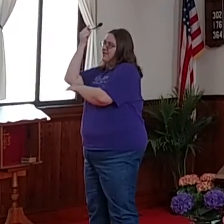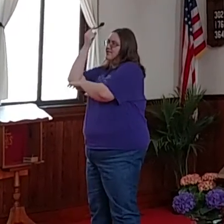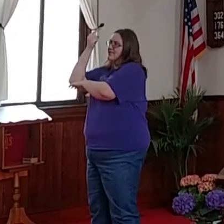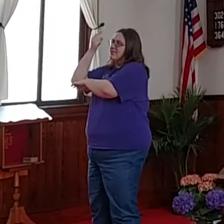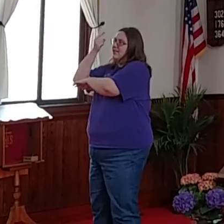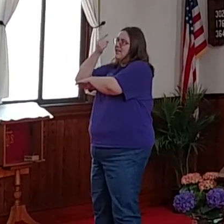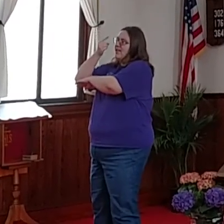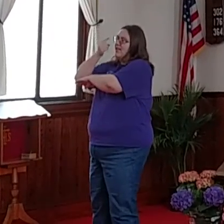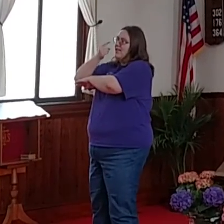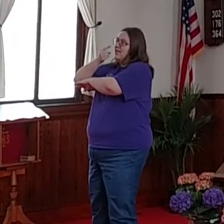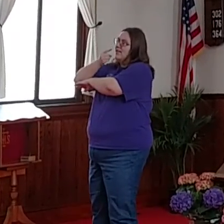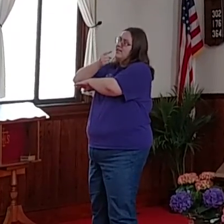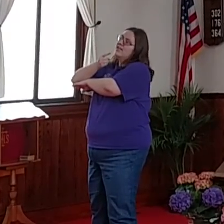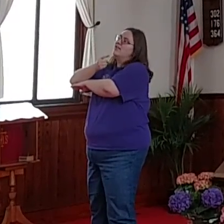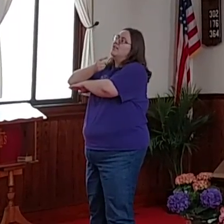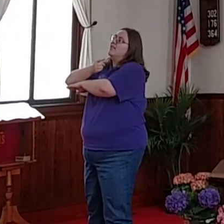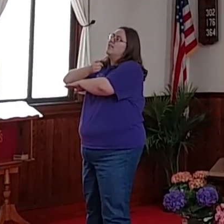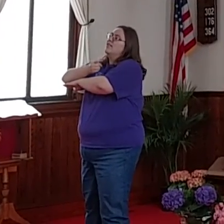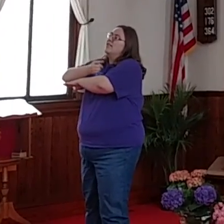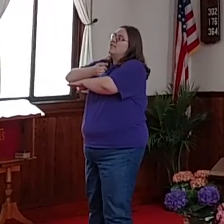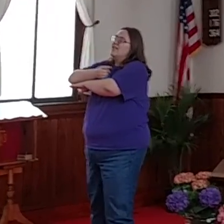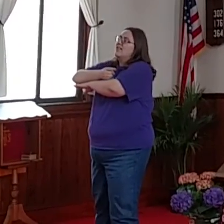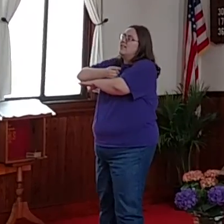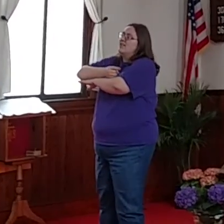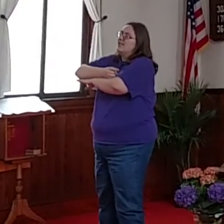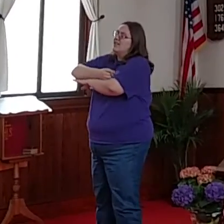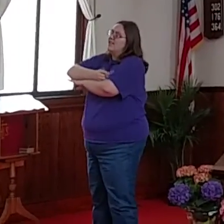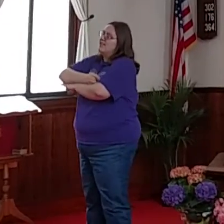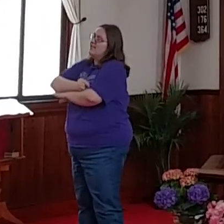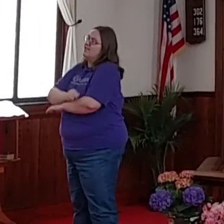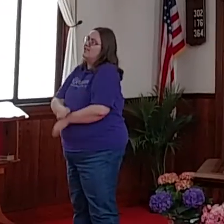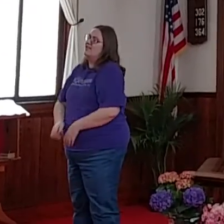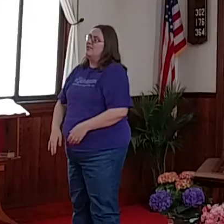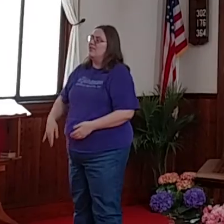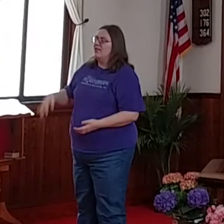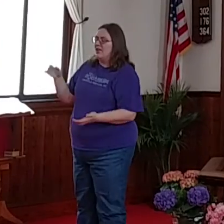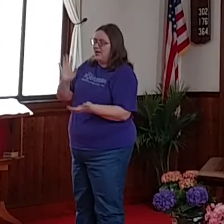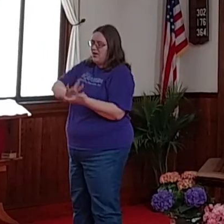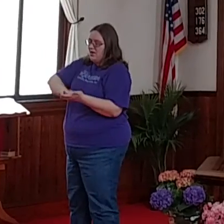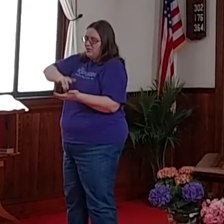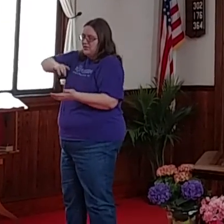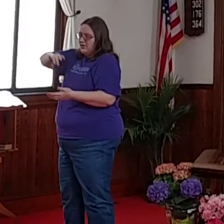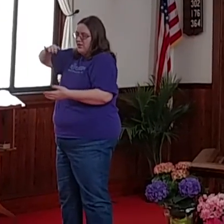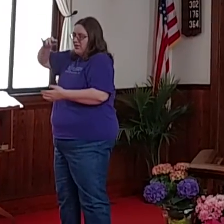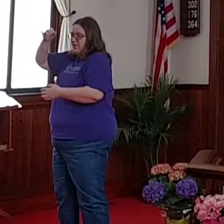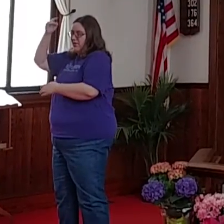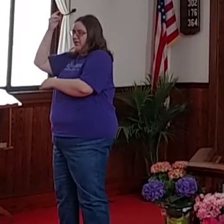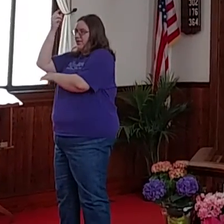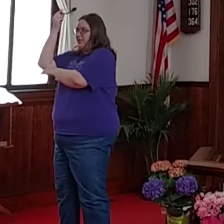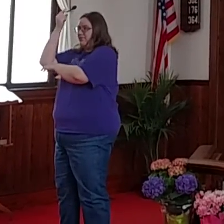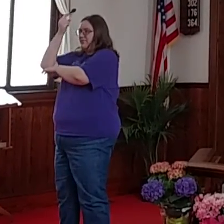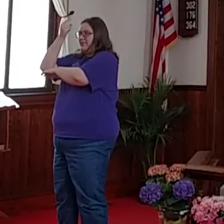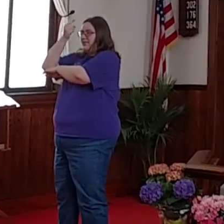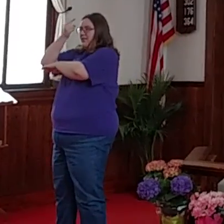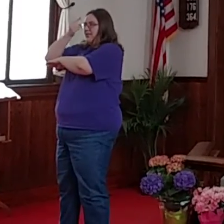day, oh glorious day. day.